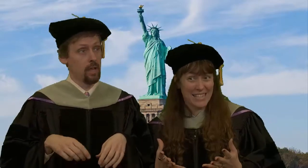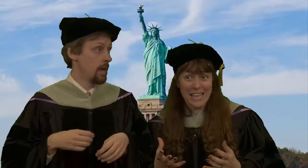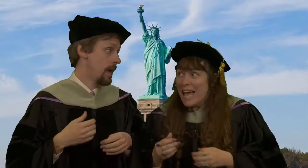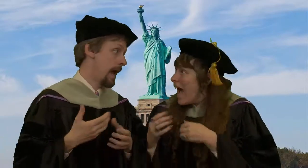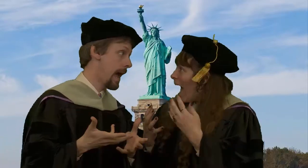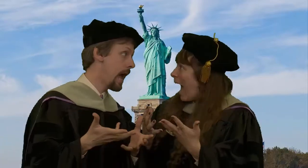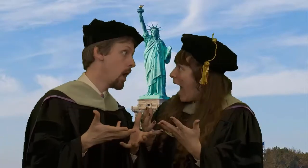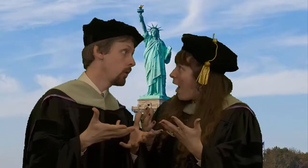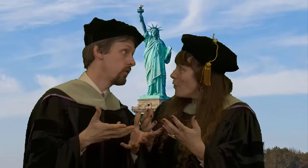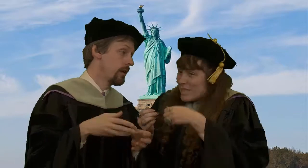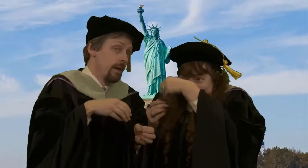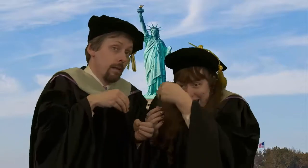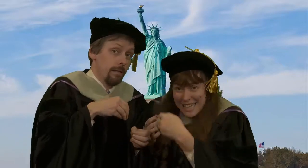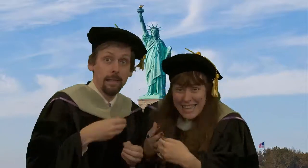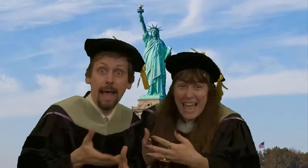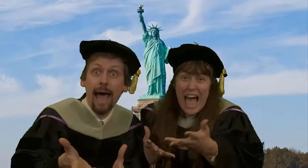out loud.